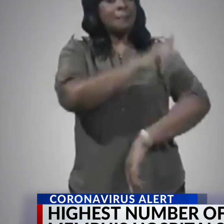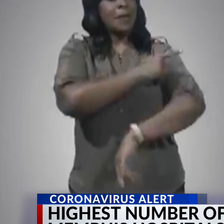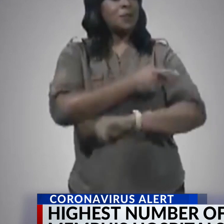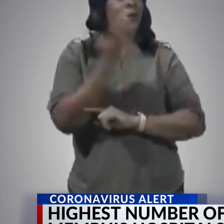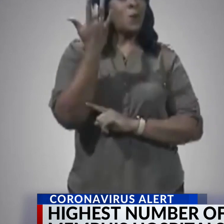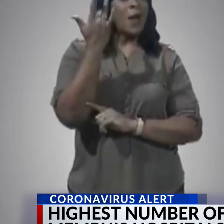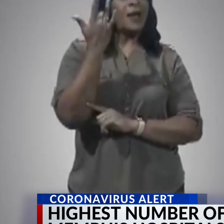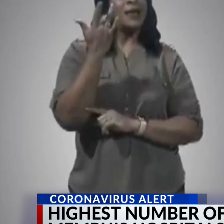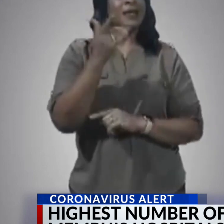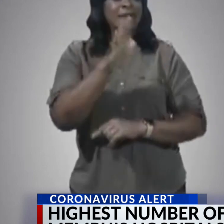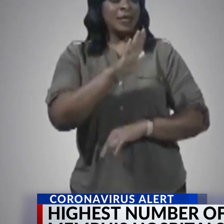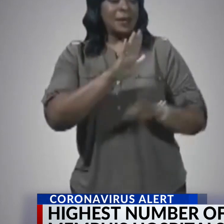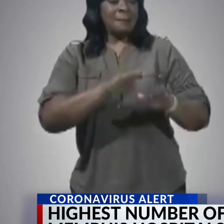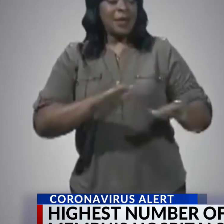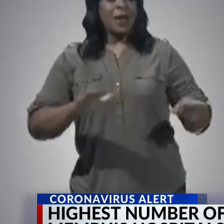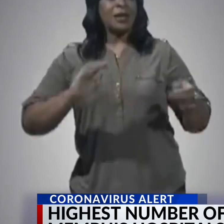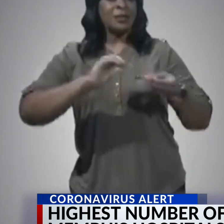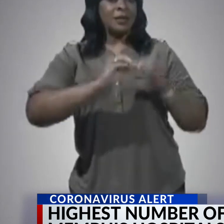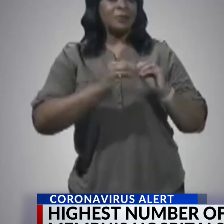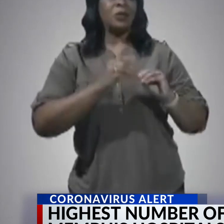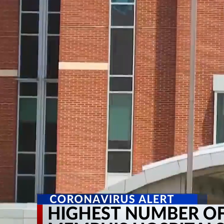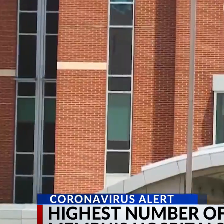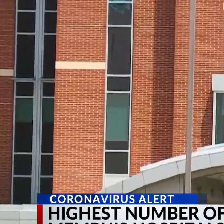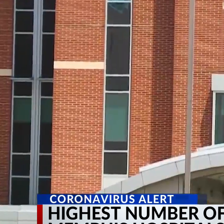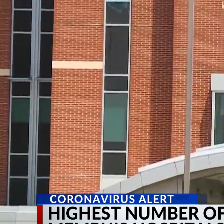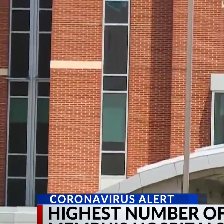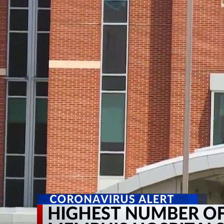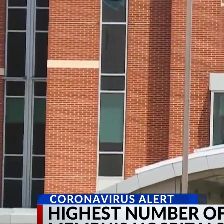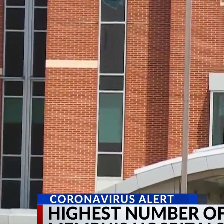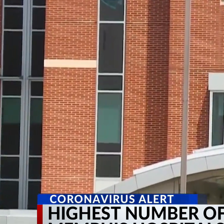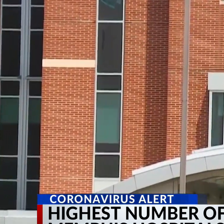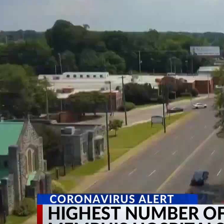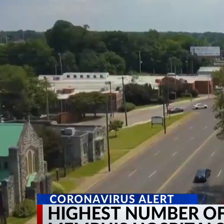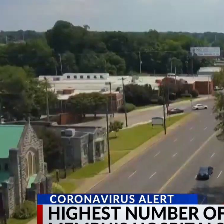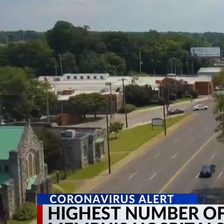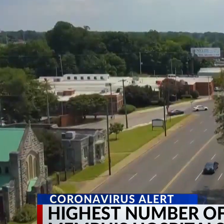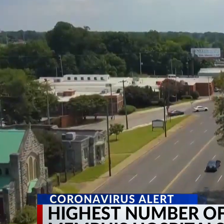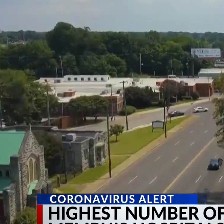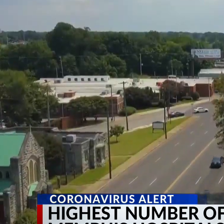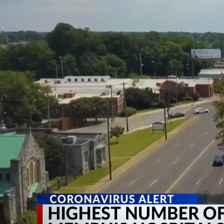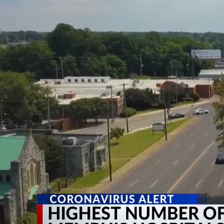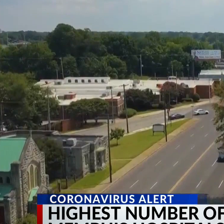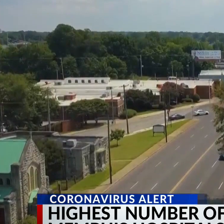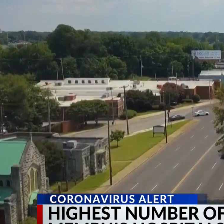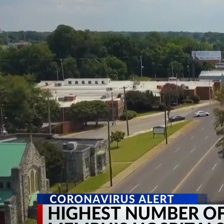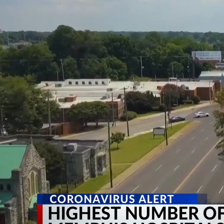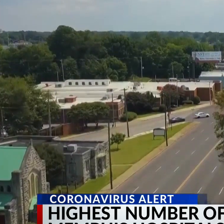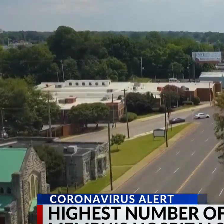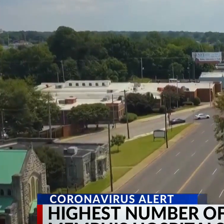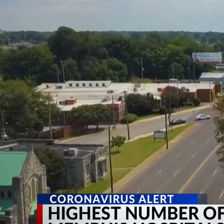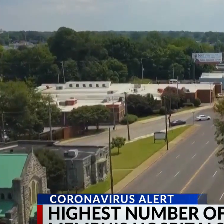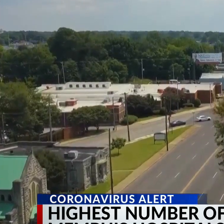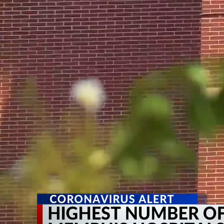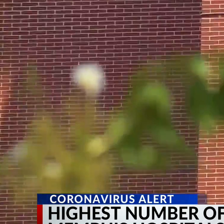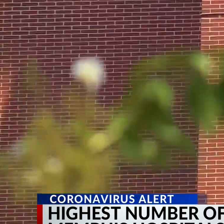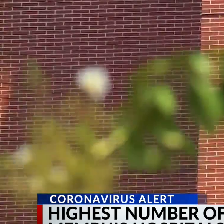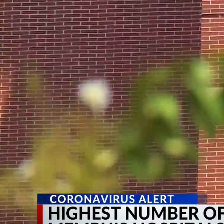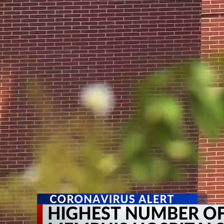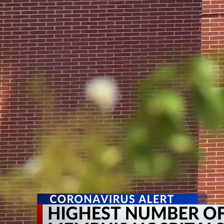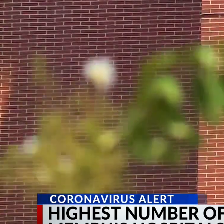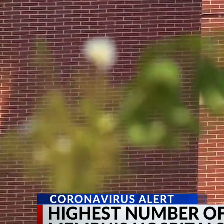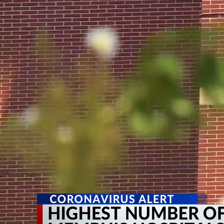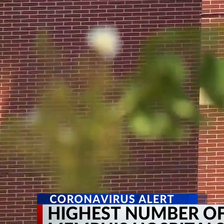Michelle Taylor, the Shelby County Health Department director, says pediatric cases are putting a strain on Le Bonheur. In addition to seeing